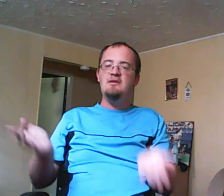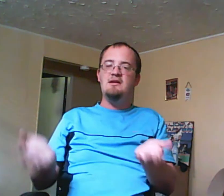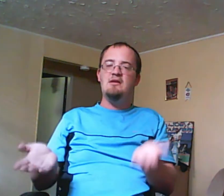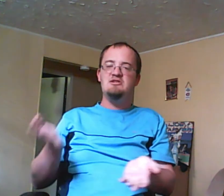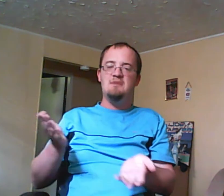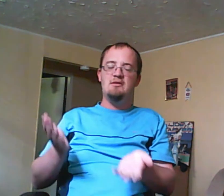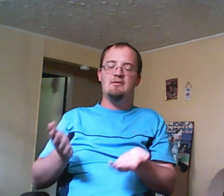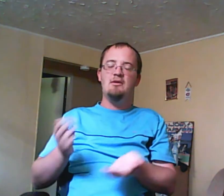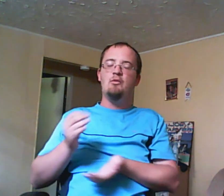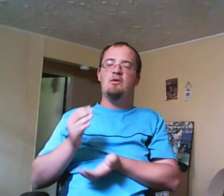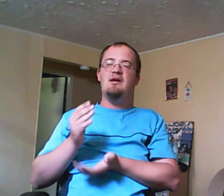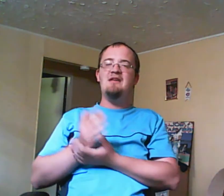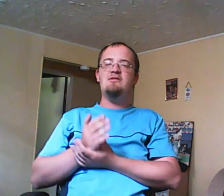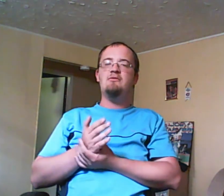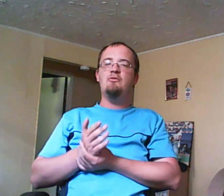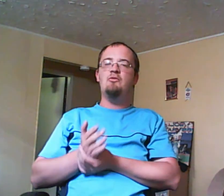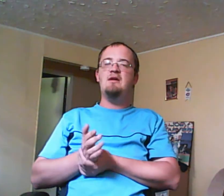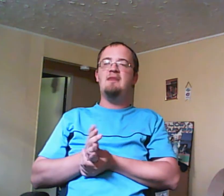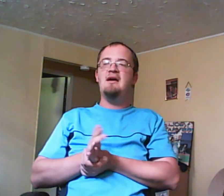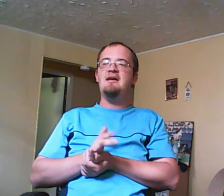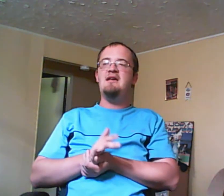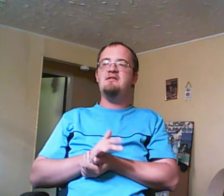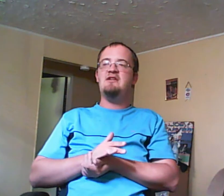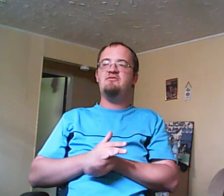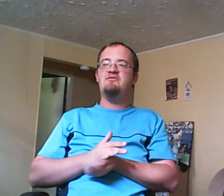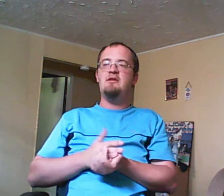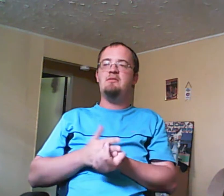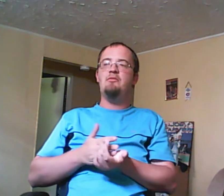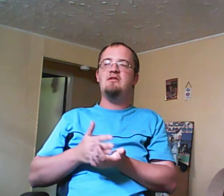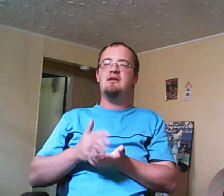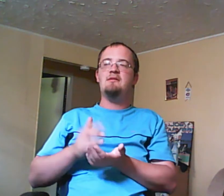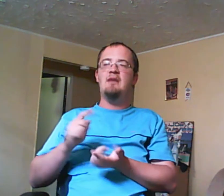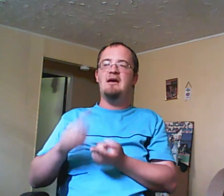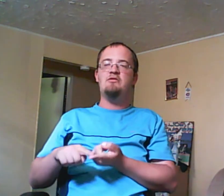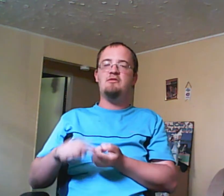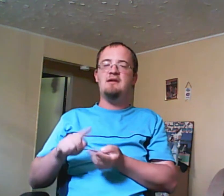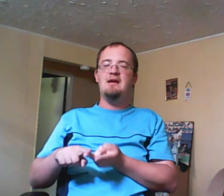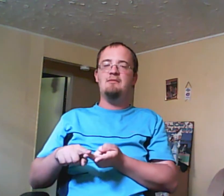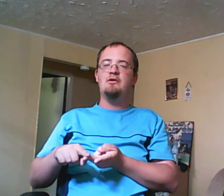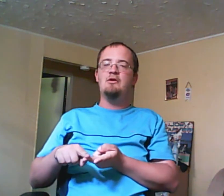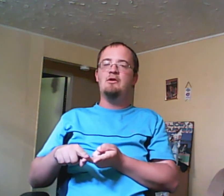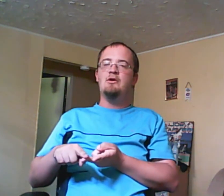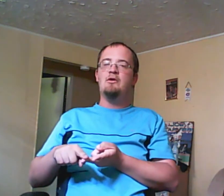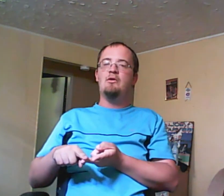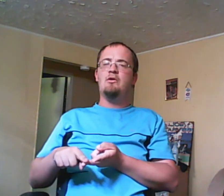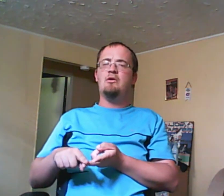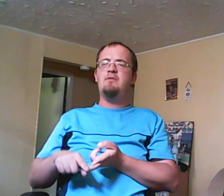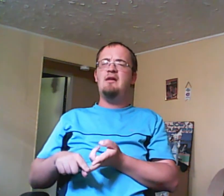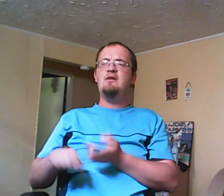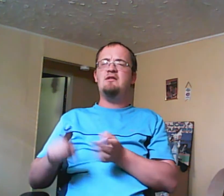much about her. Whereas, when Maya has affection from other boys like Miles or Cam or probably one guy I'm